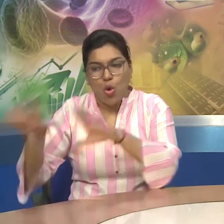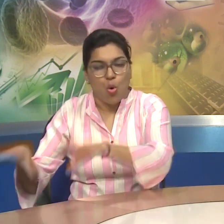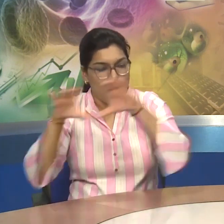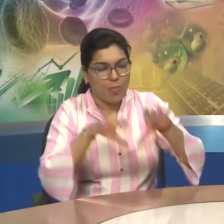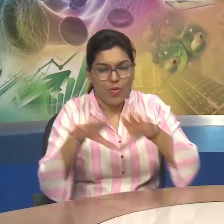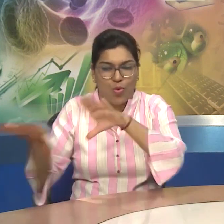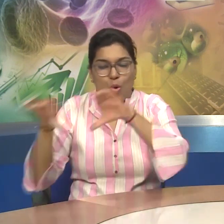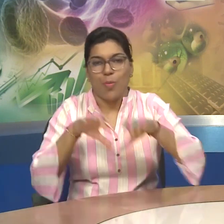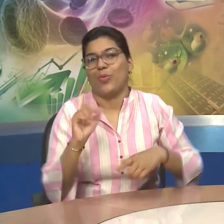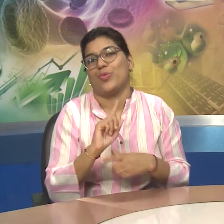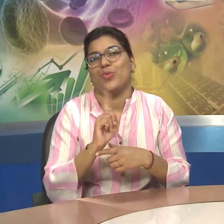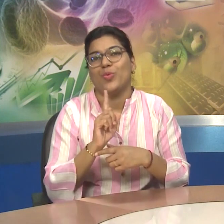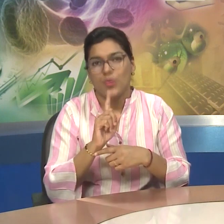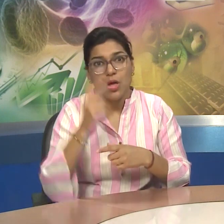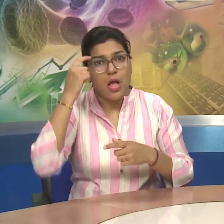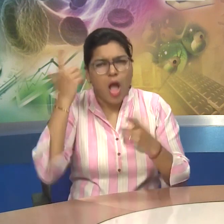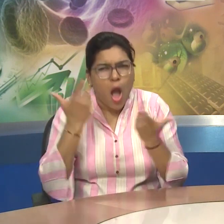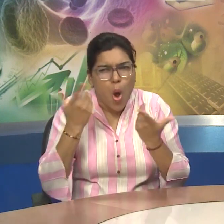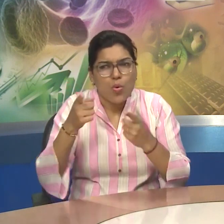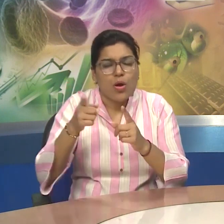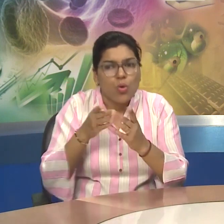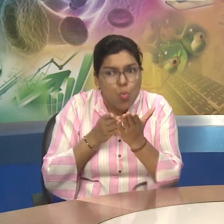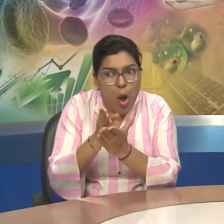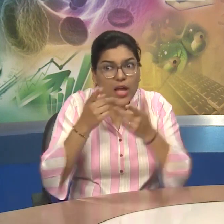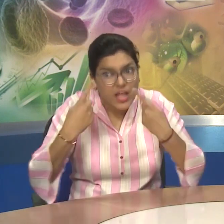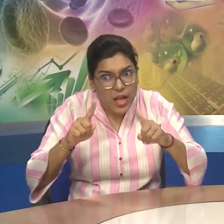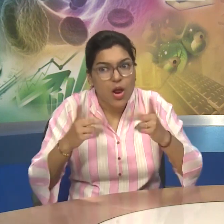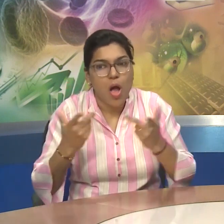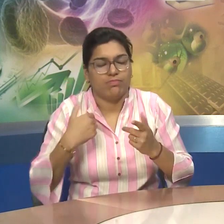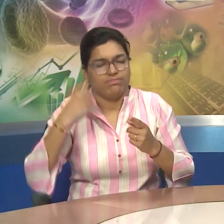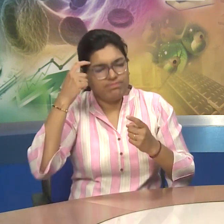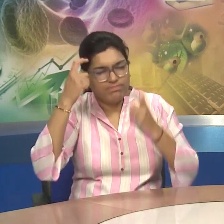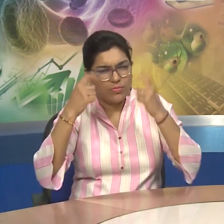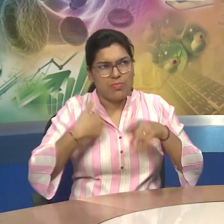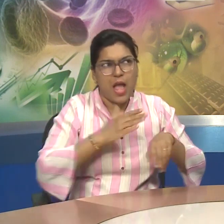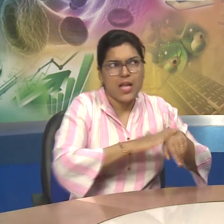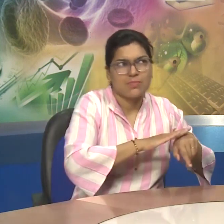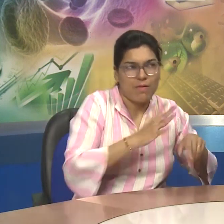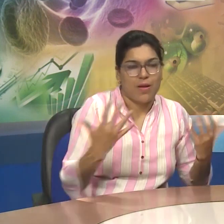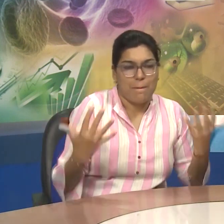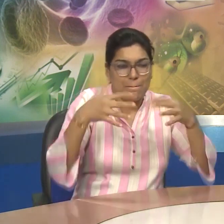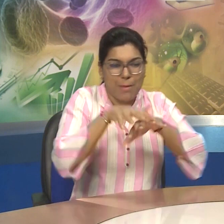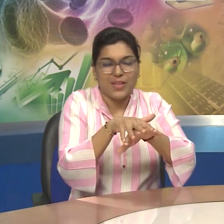Answering Is Equally Anxiety